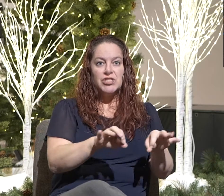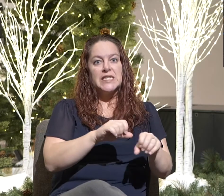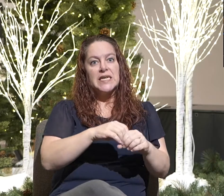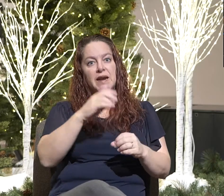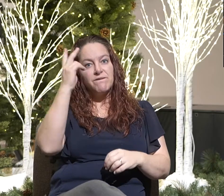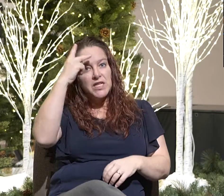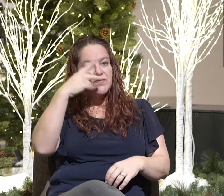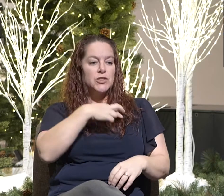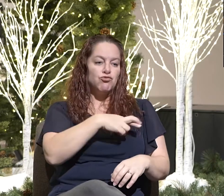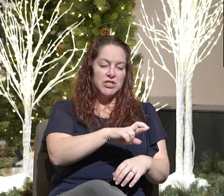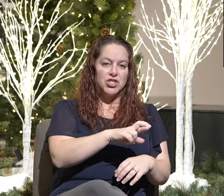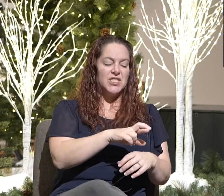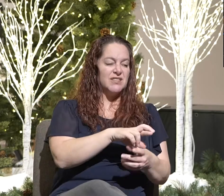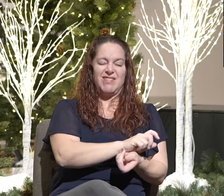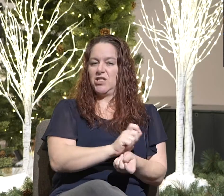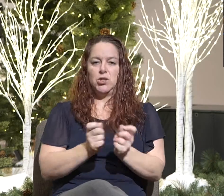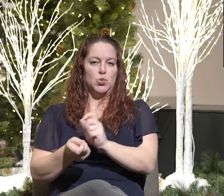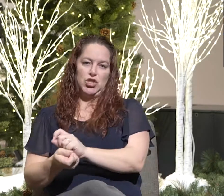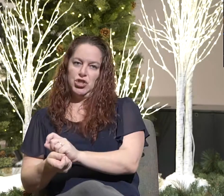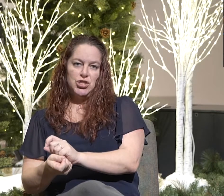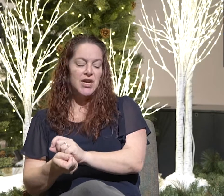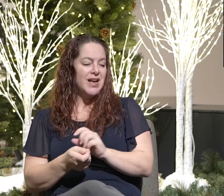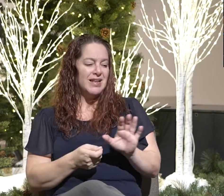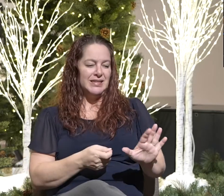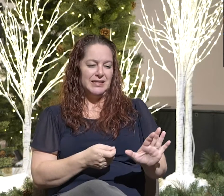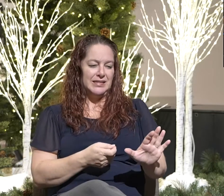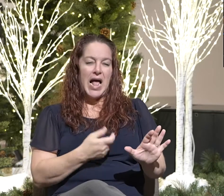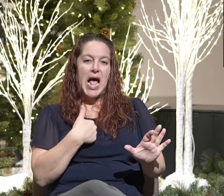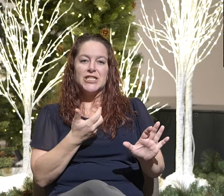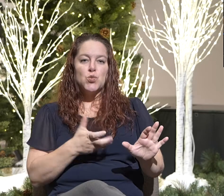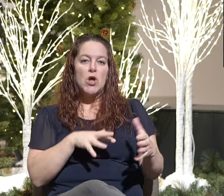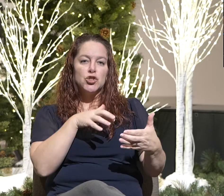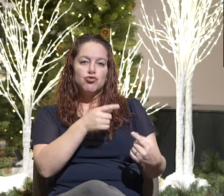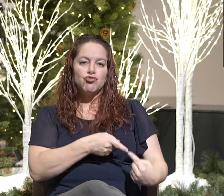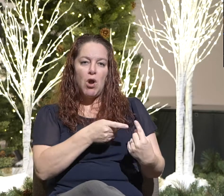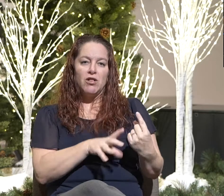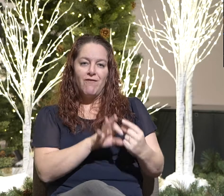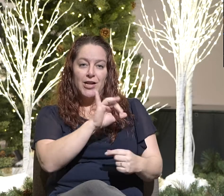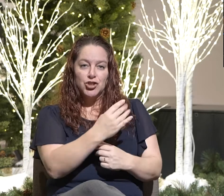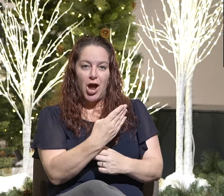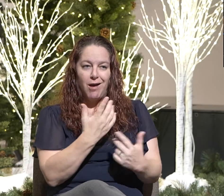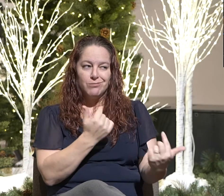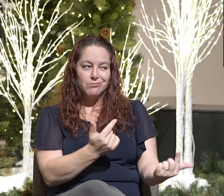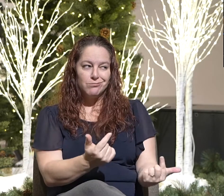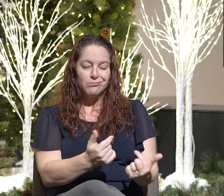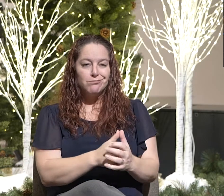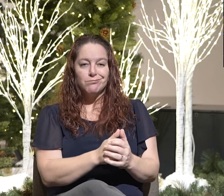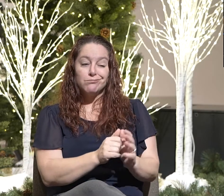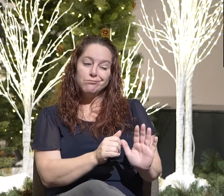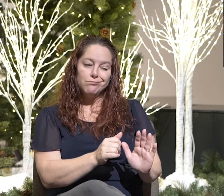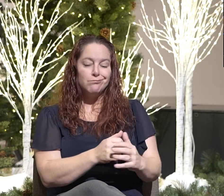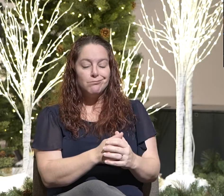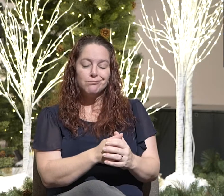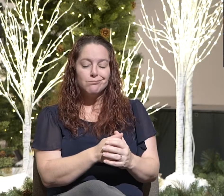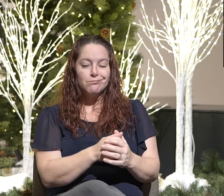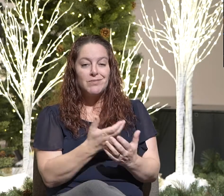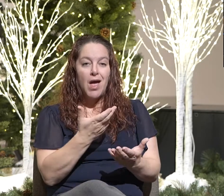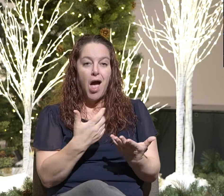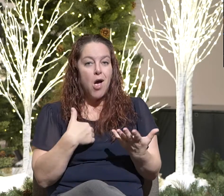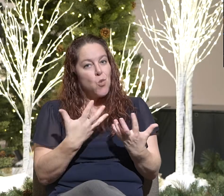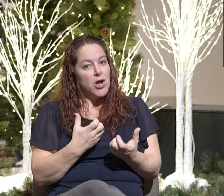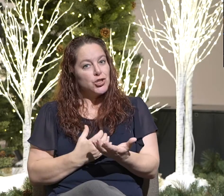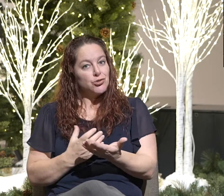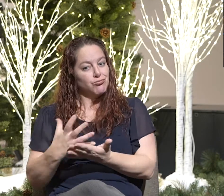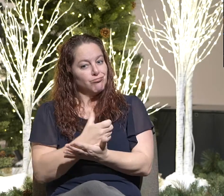But I switched because I didn't want to struggle finding a job. You know, I wanted, you know, maybe make a living.